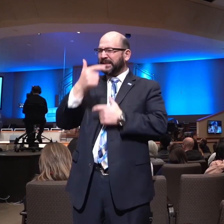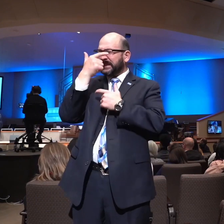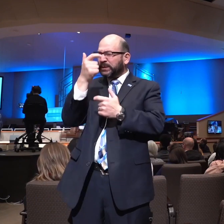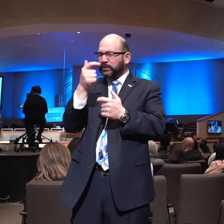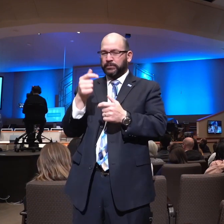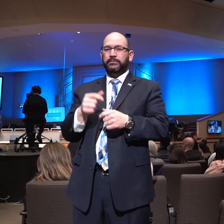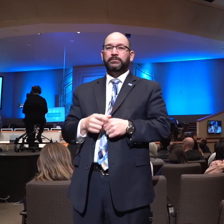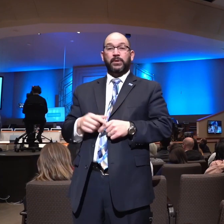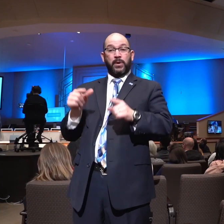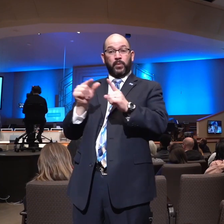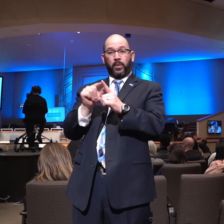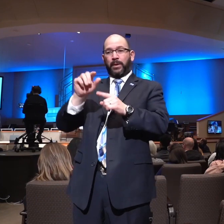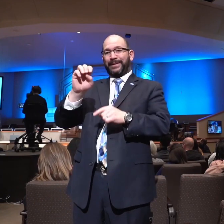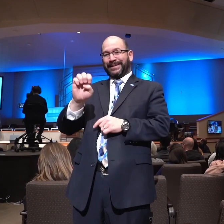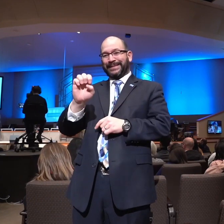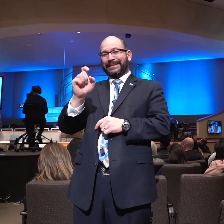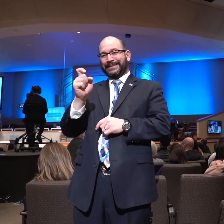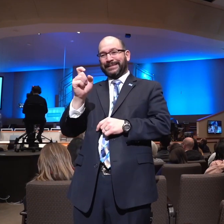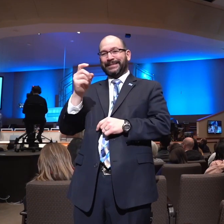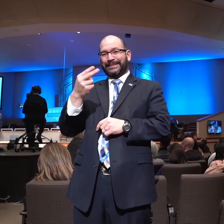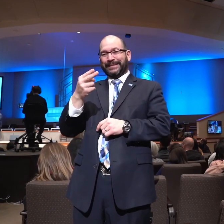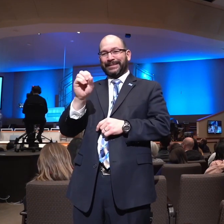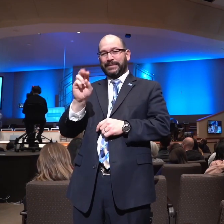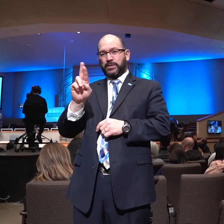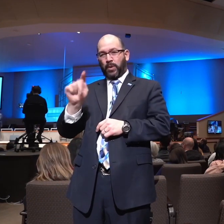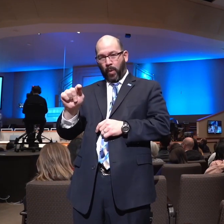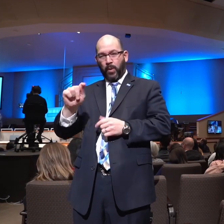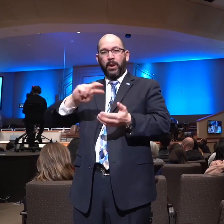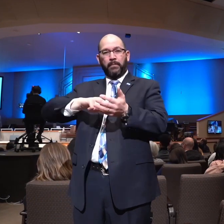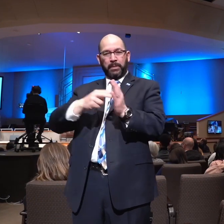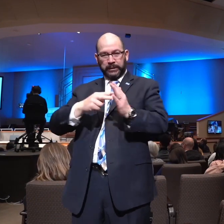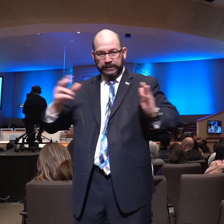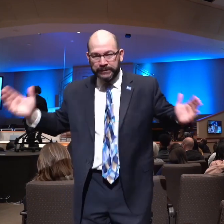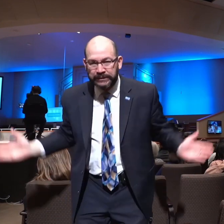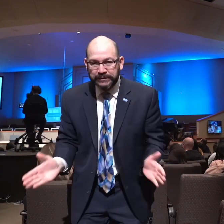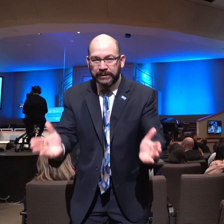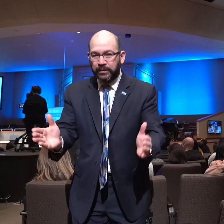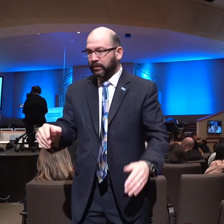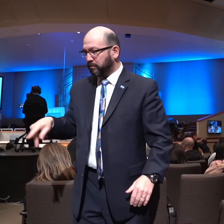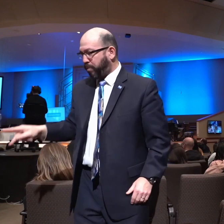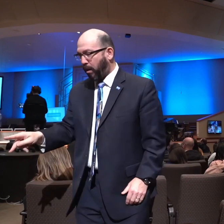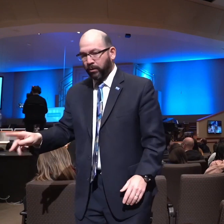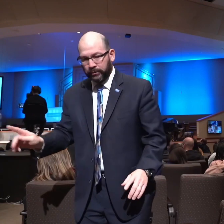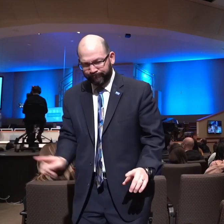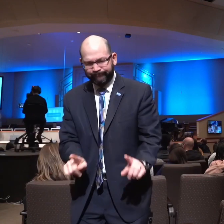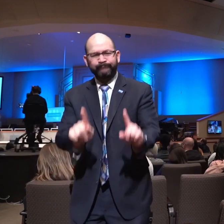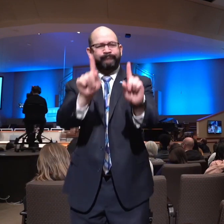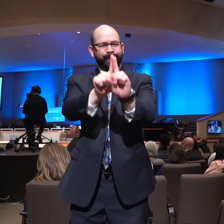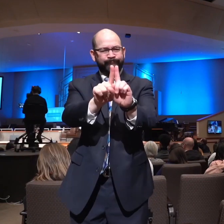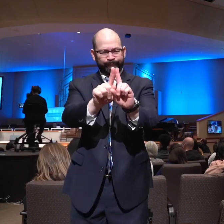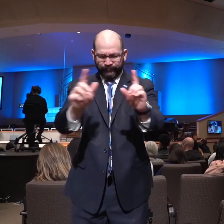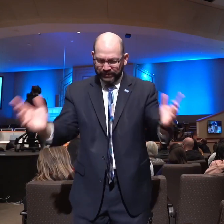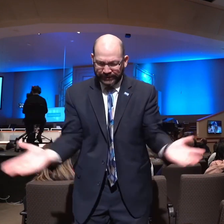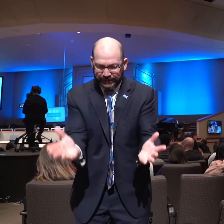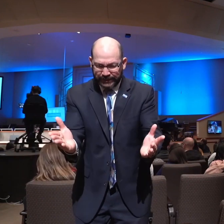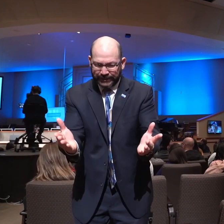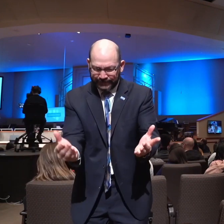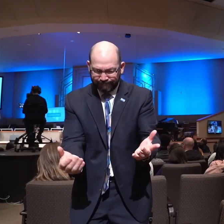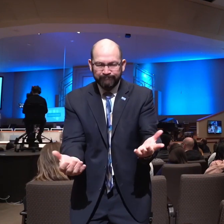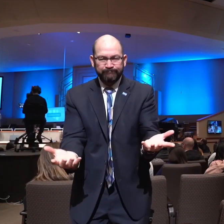He's encouraging. He is coming alongside of Timothy, like the ministry of the Holy Spirit in